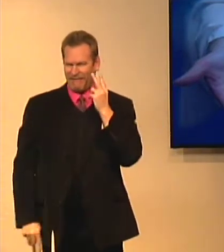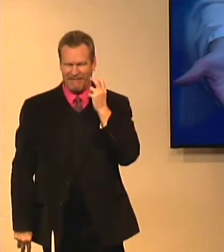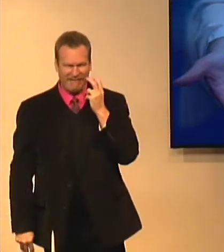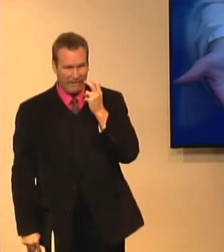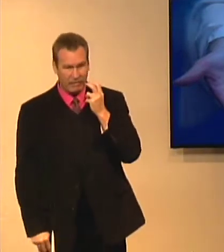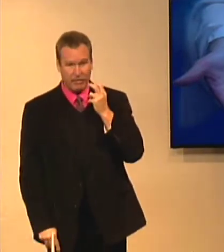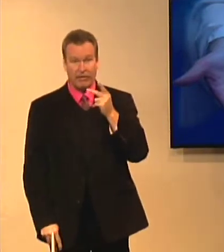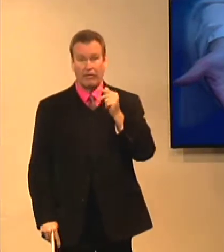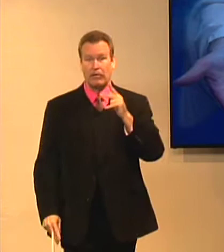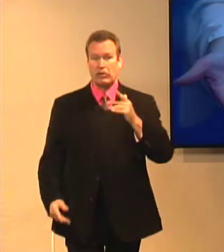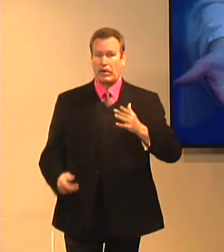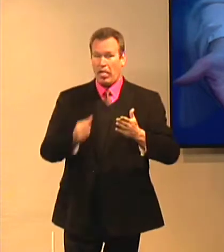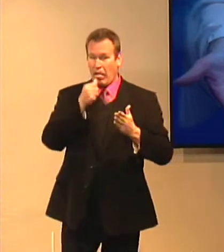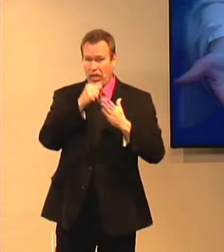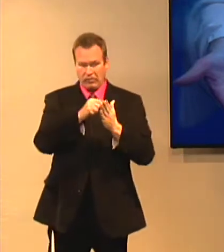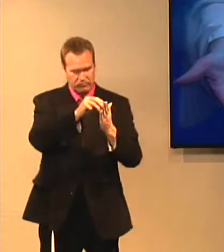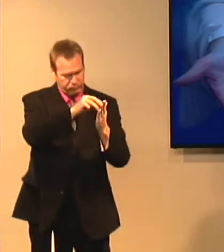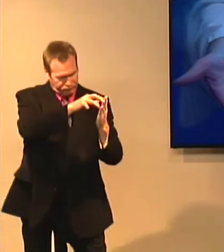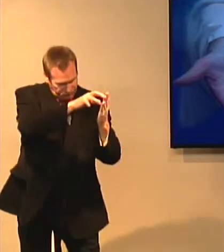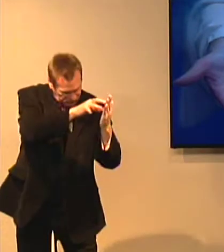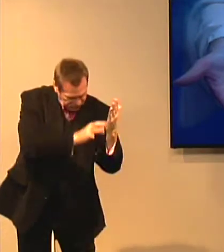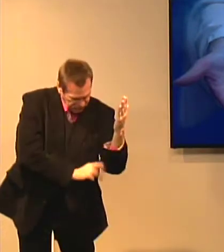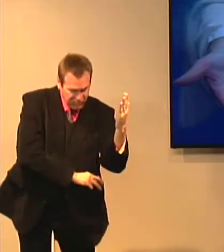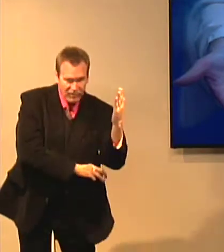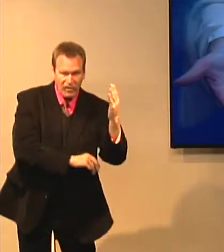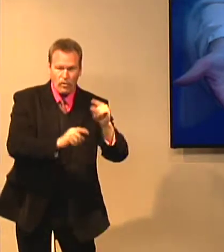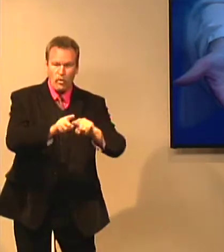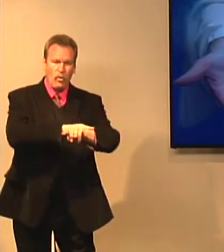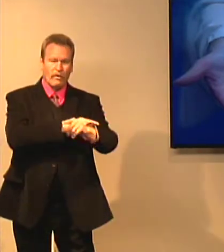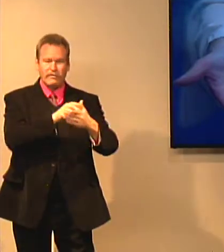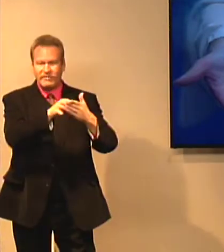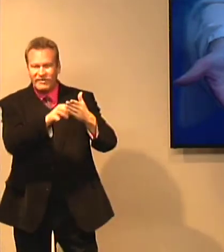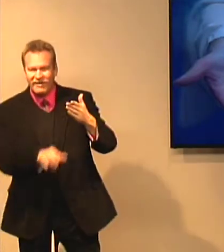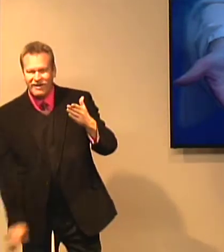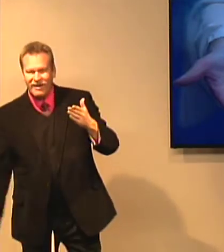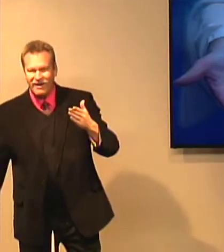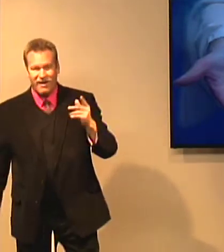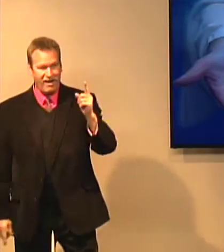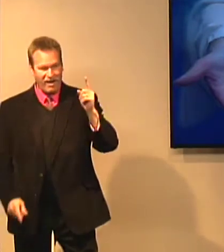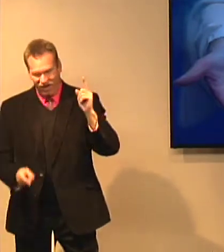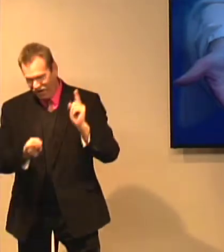when Paul showed up and wrote to them this letter,